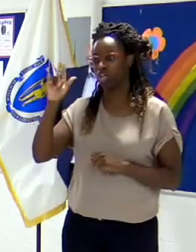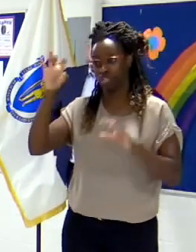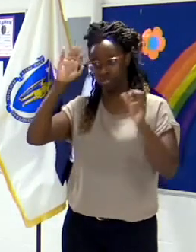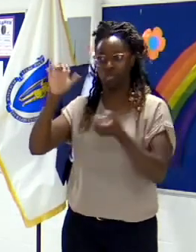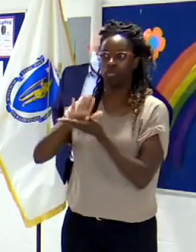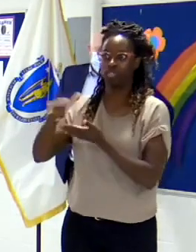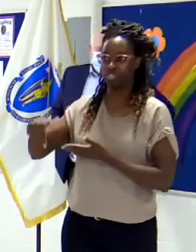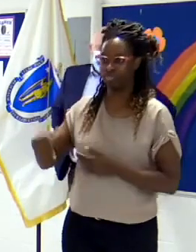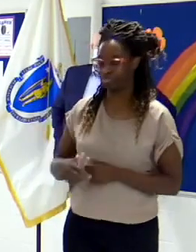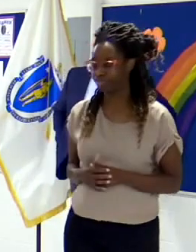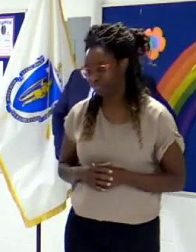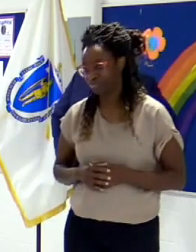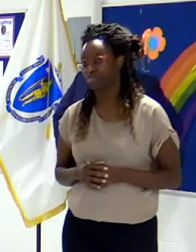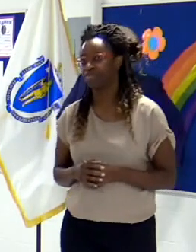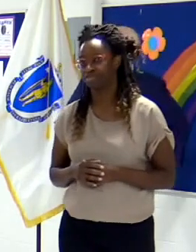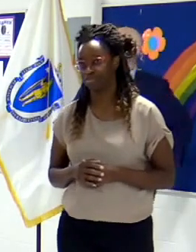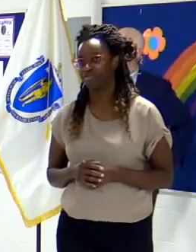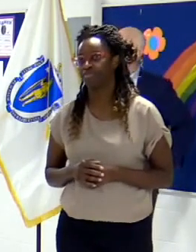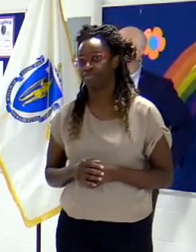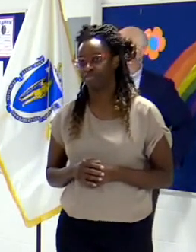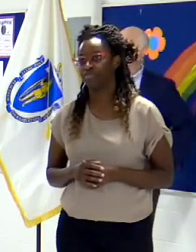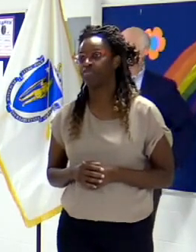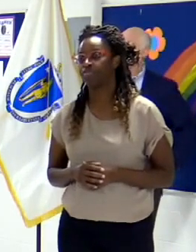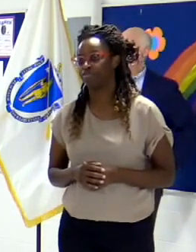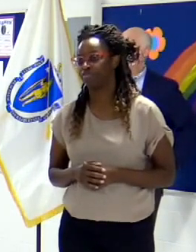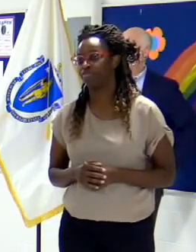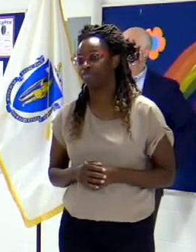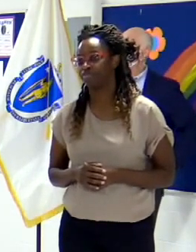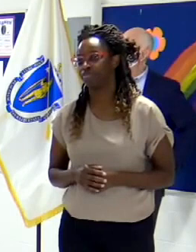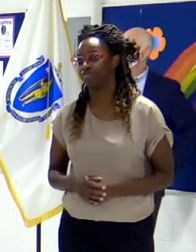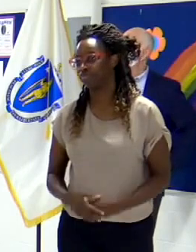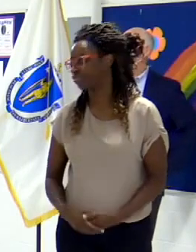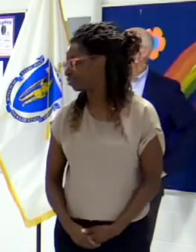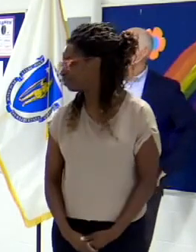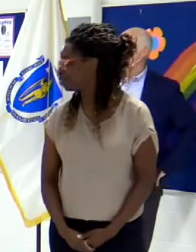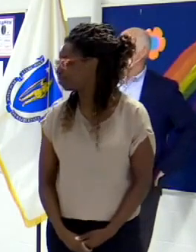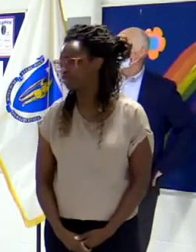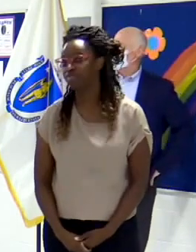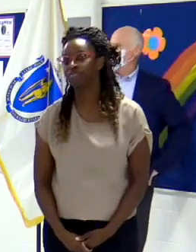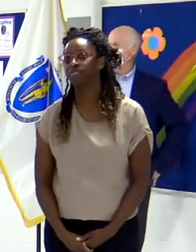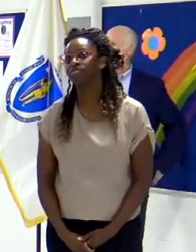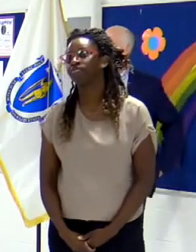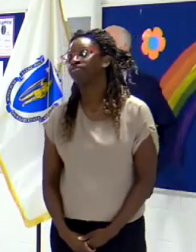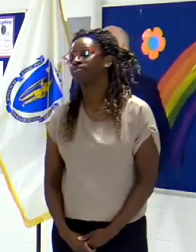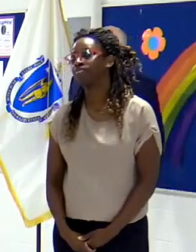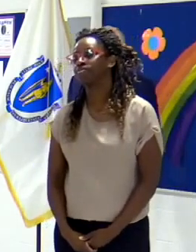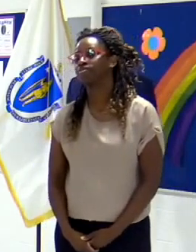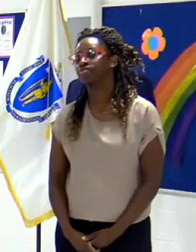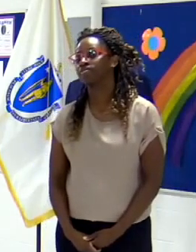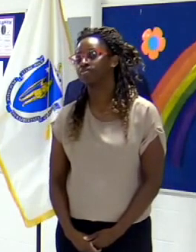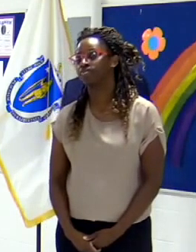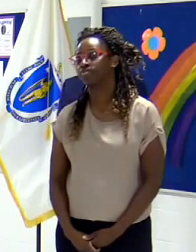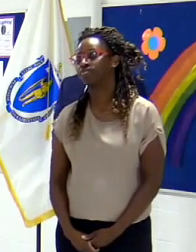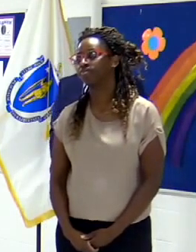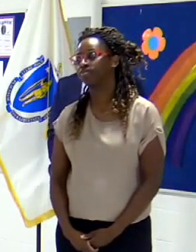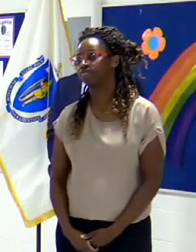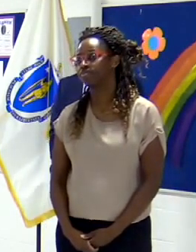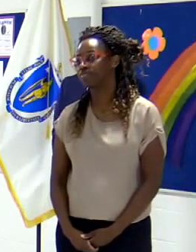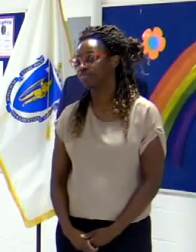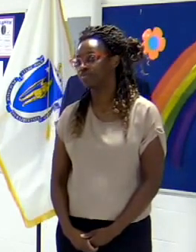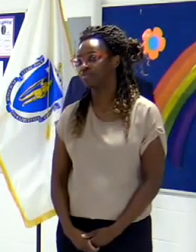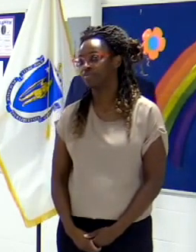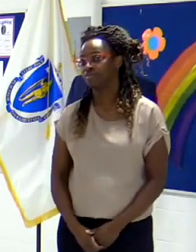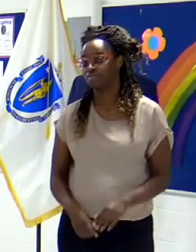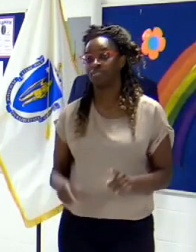Superintendent. You know, the first of all, I just want to say on behalf of our team,